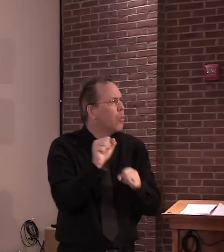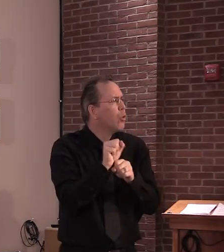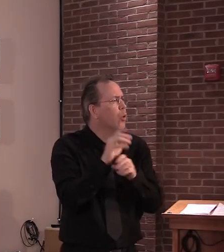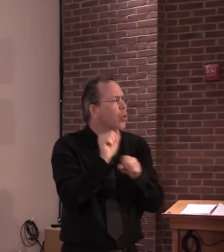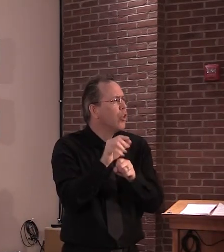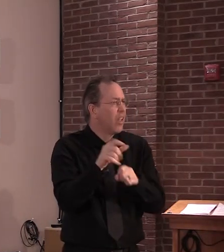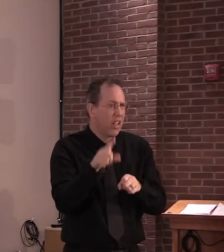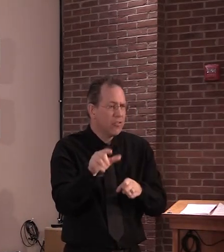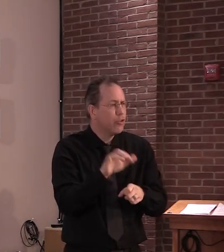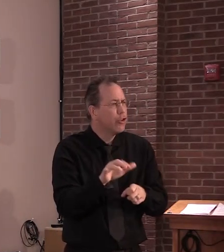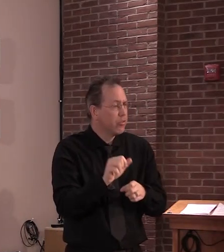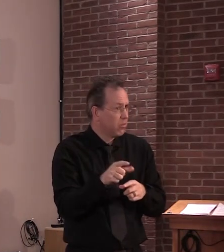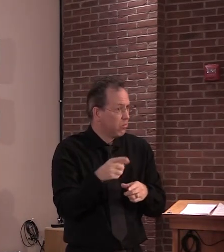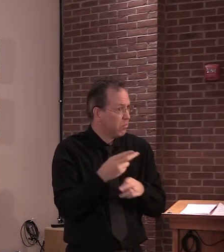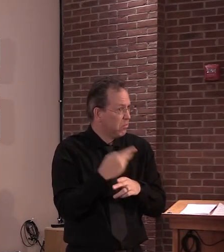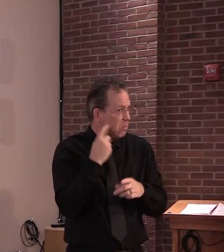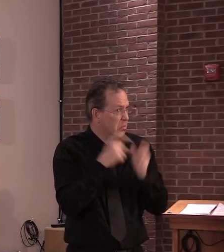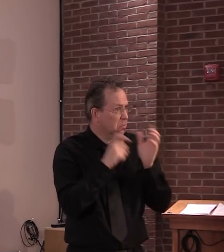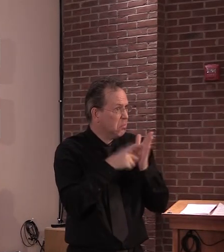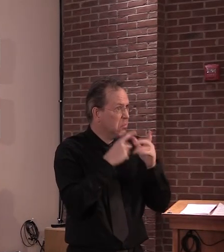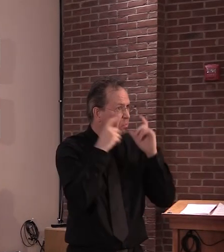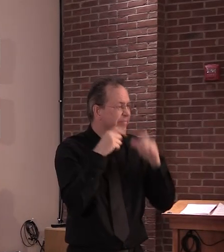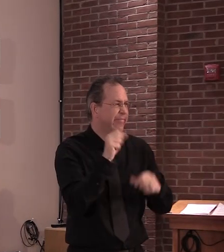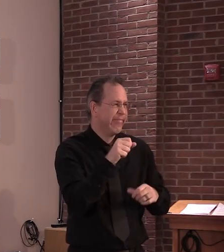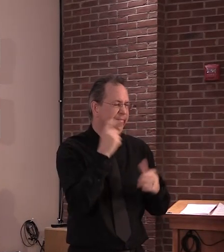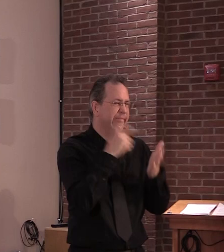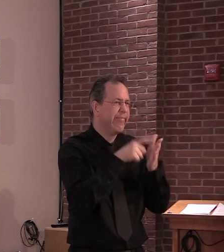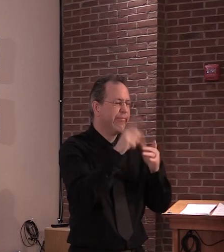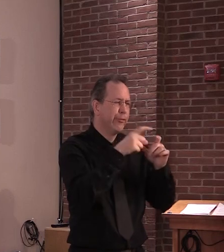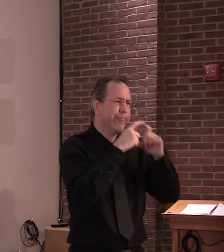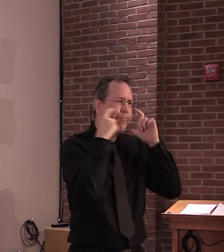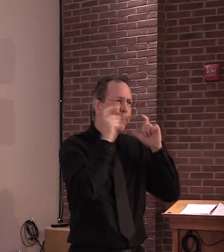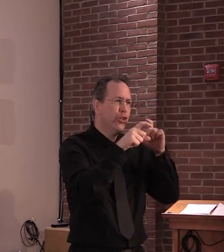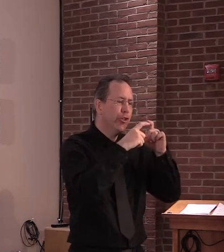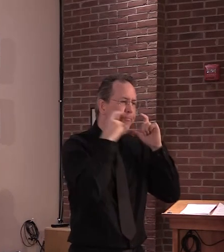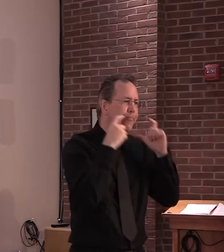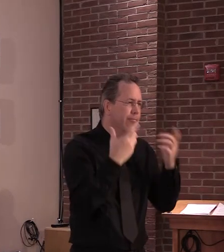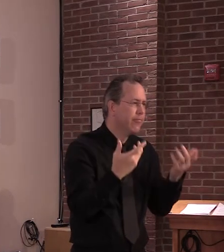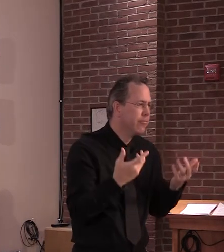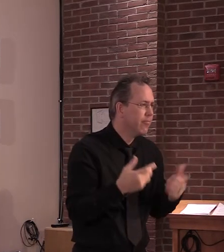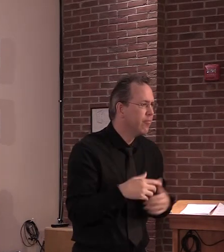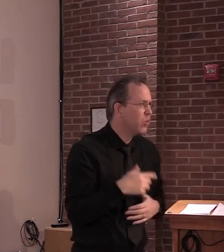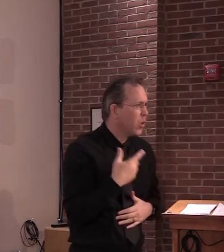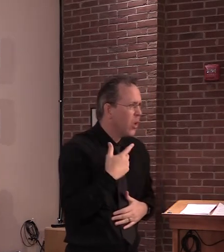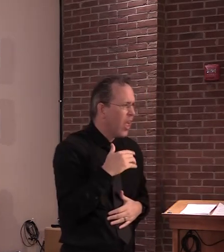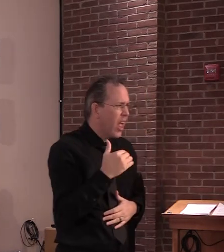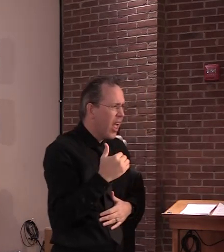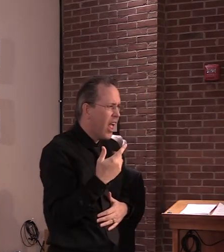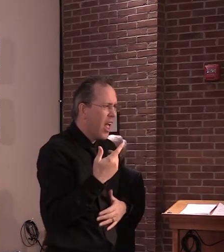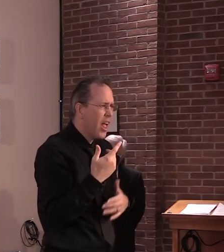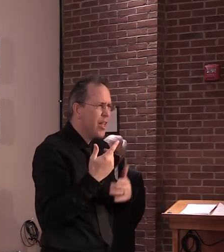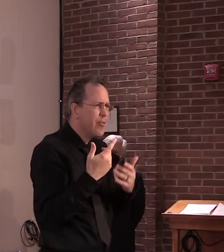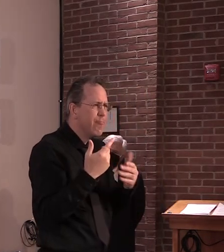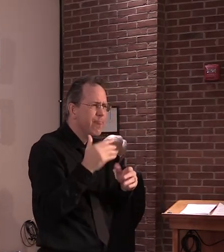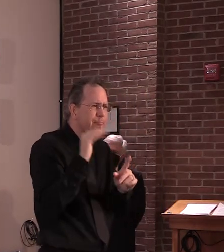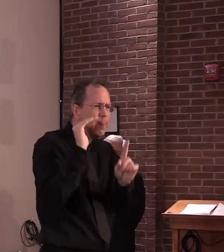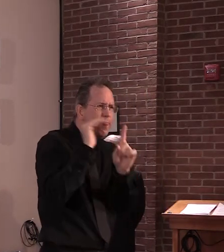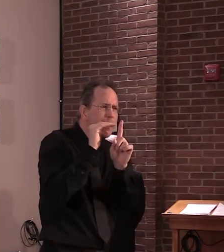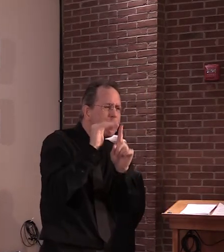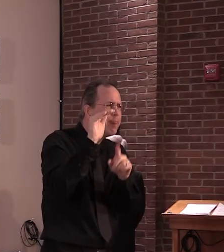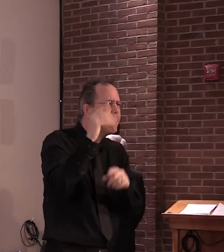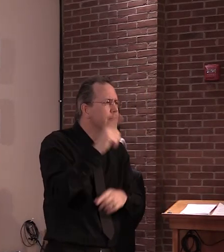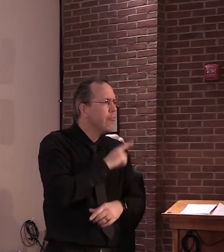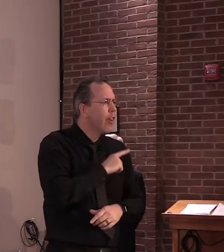could the legislature or the governor or somebody mandate or sign legislation that